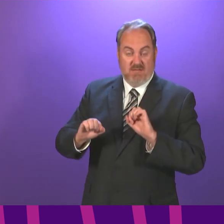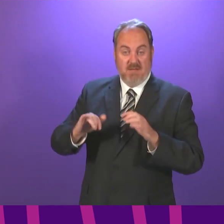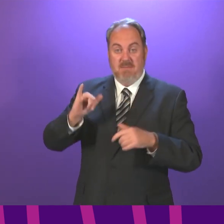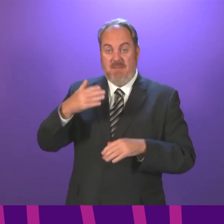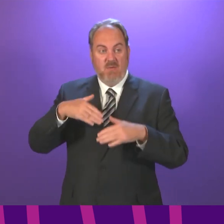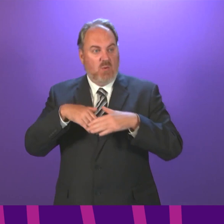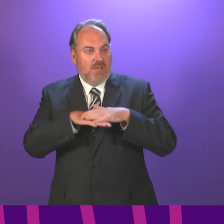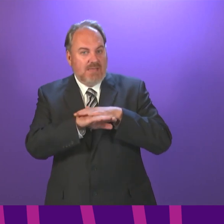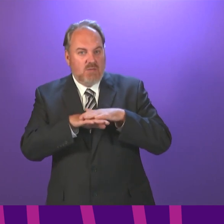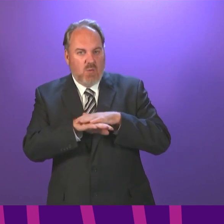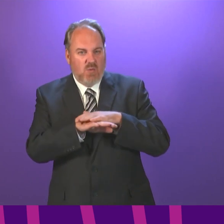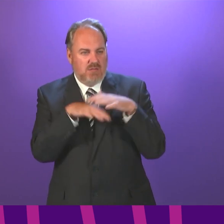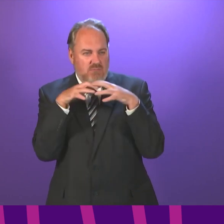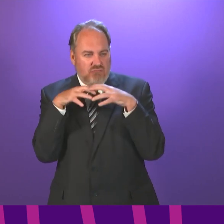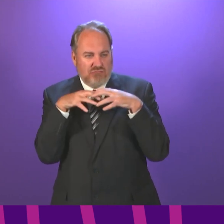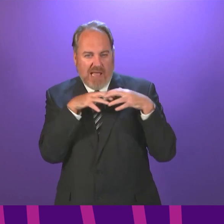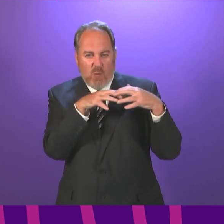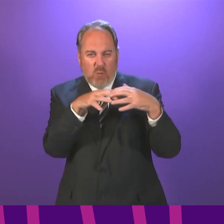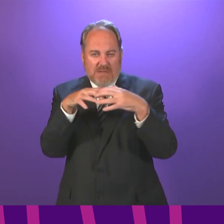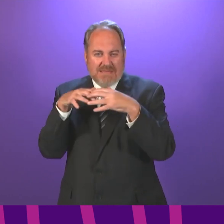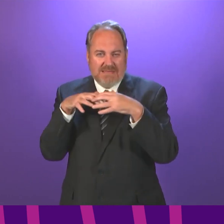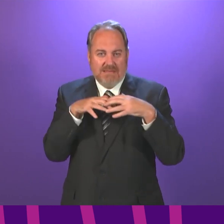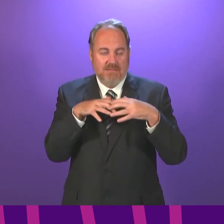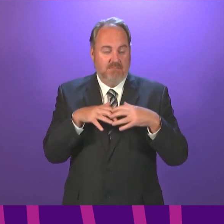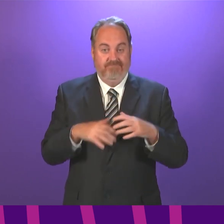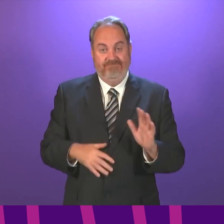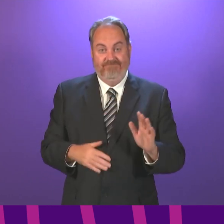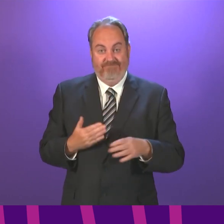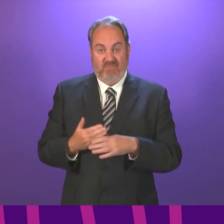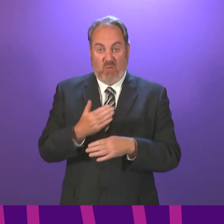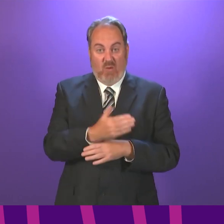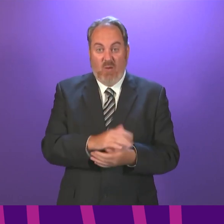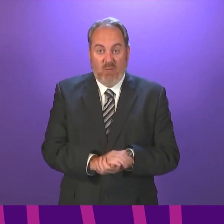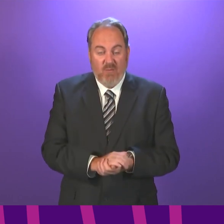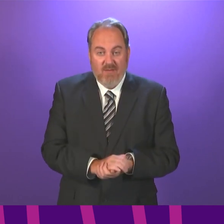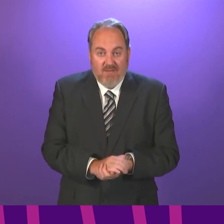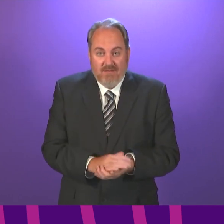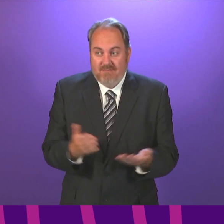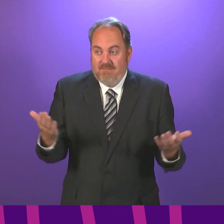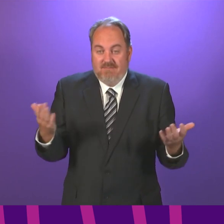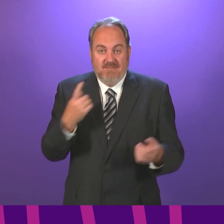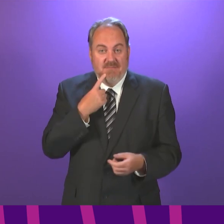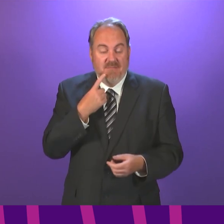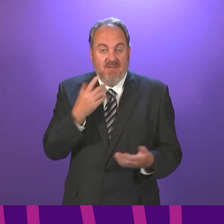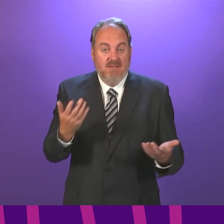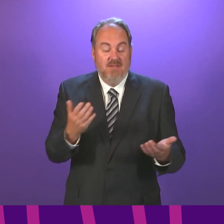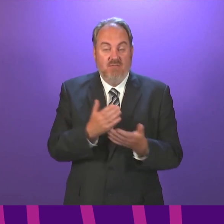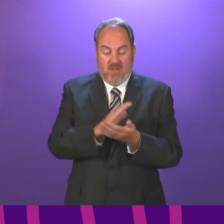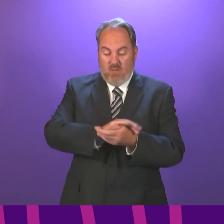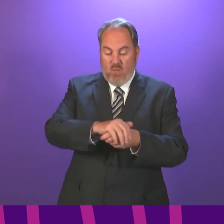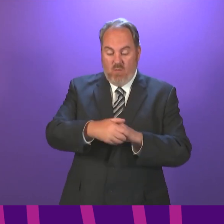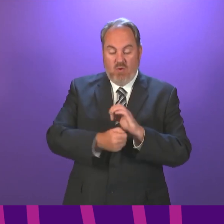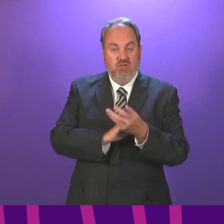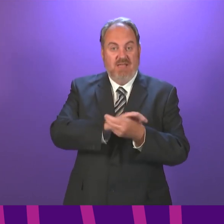indoors and it is very crowded, perhaps, do not go when it is so crowded. Hand washing is really, really